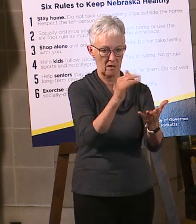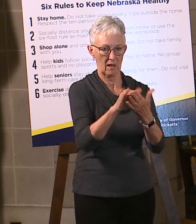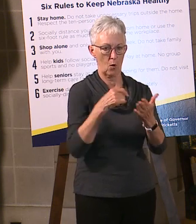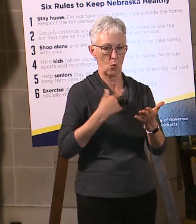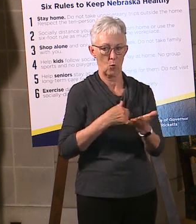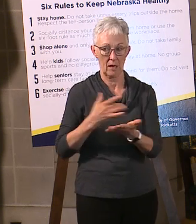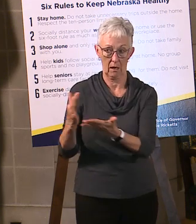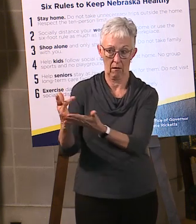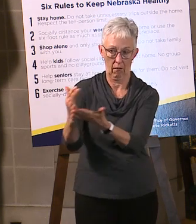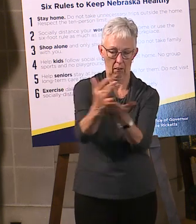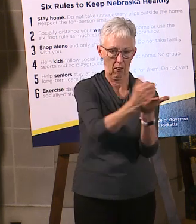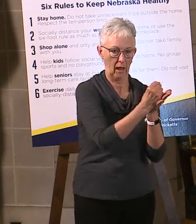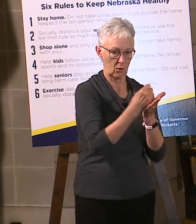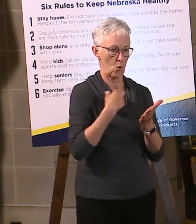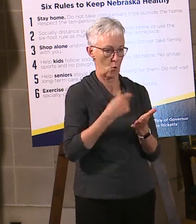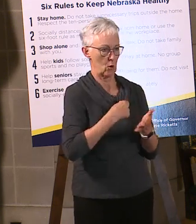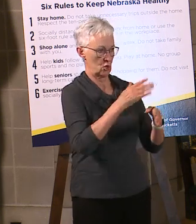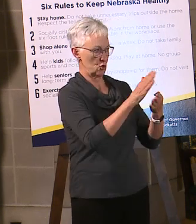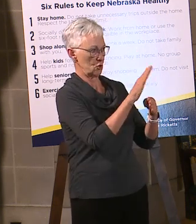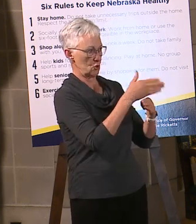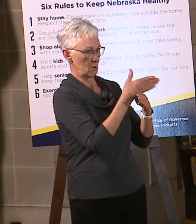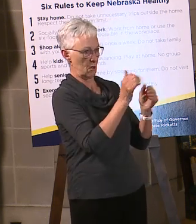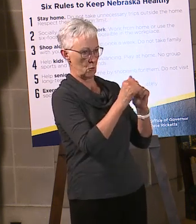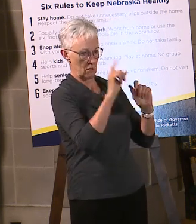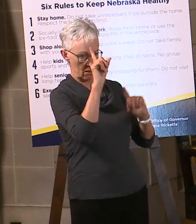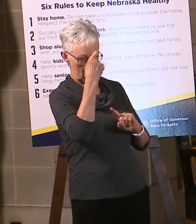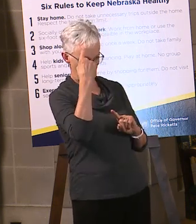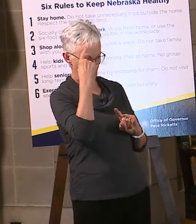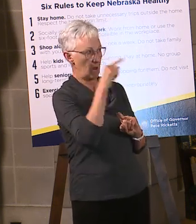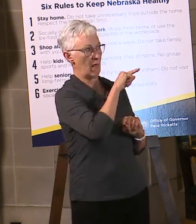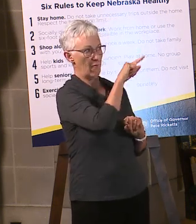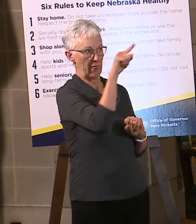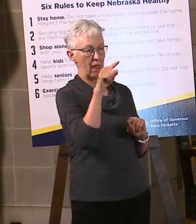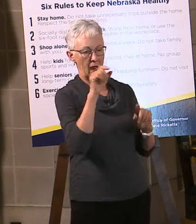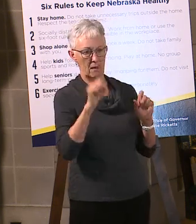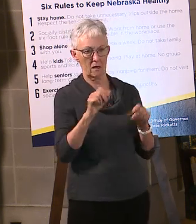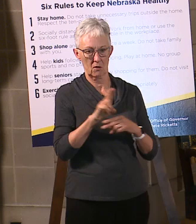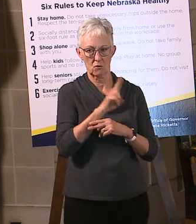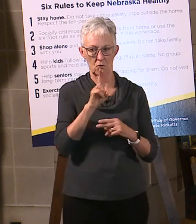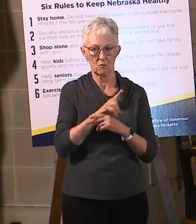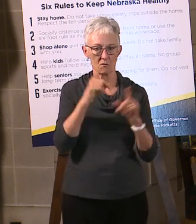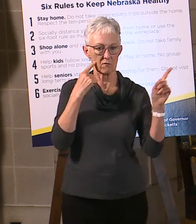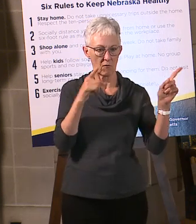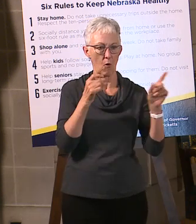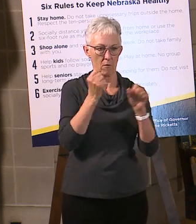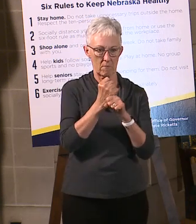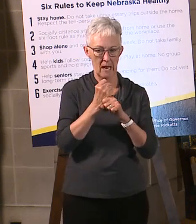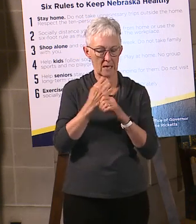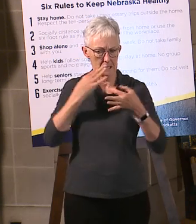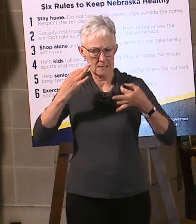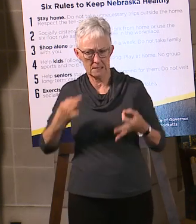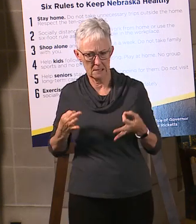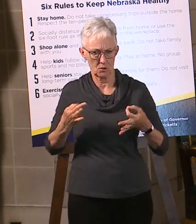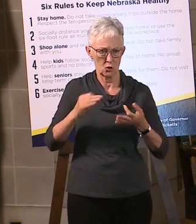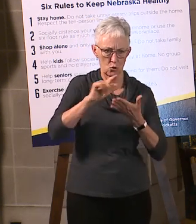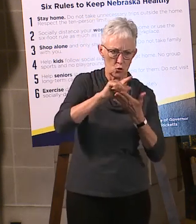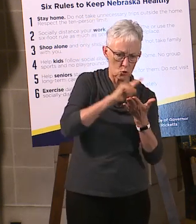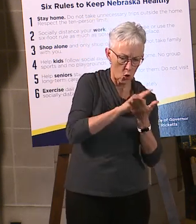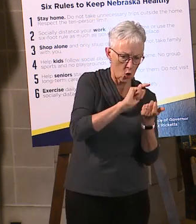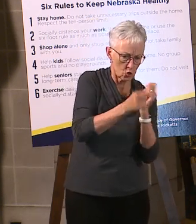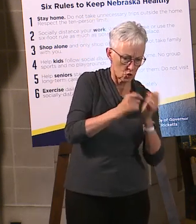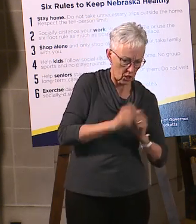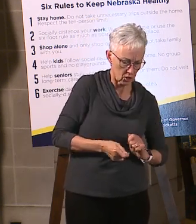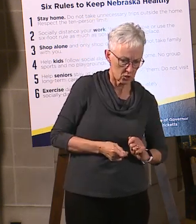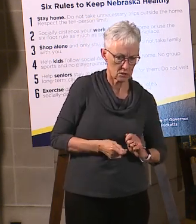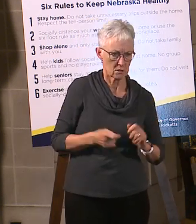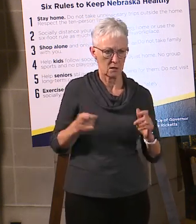information. So this report is really a broad report for policymakers to be able to look at and then think about what are the